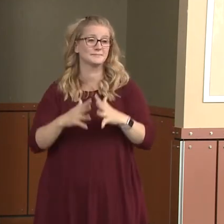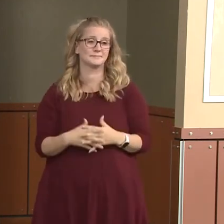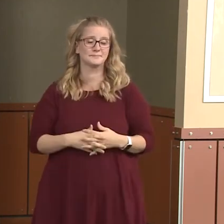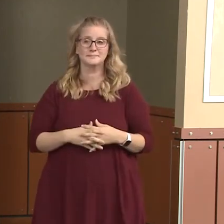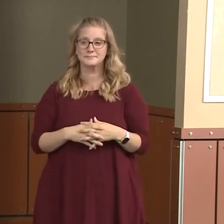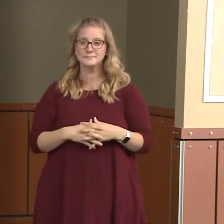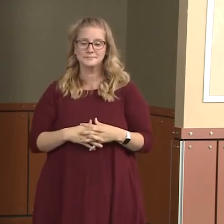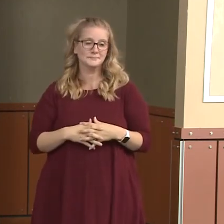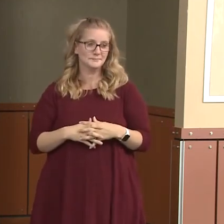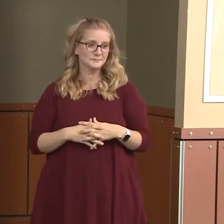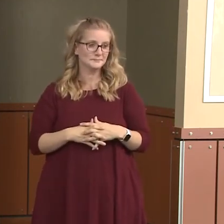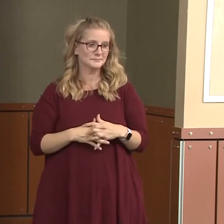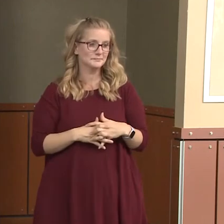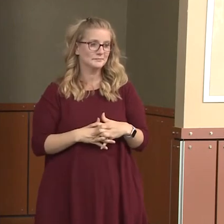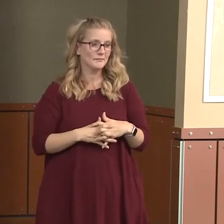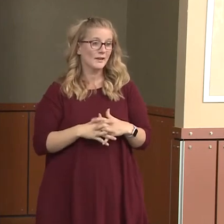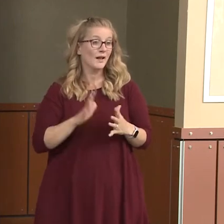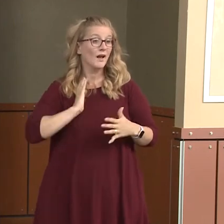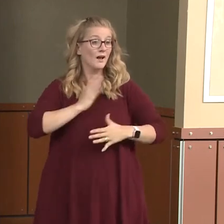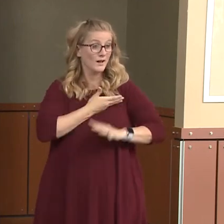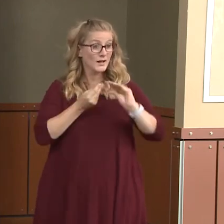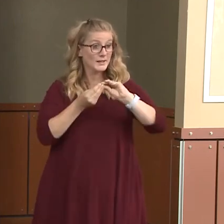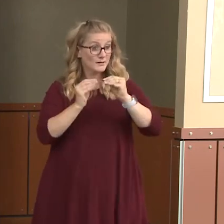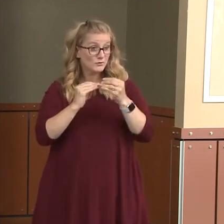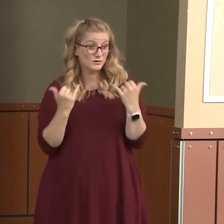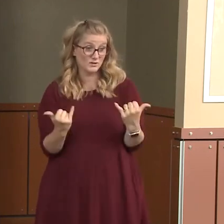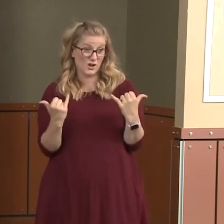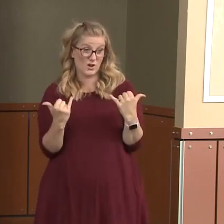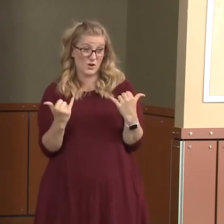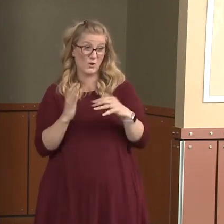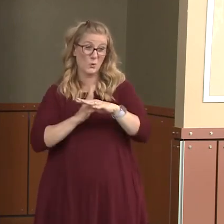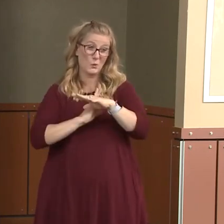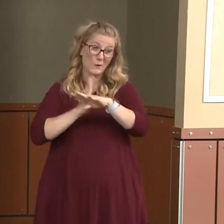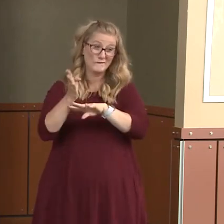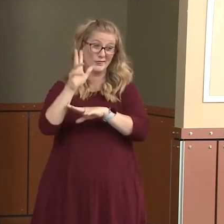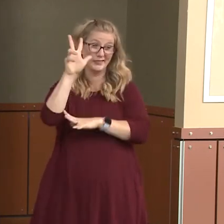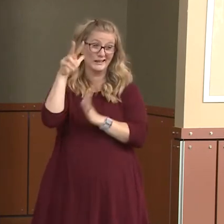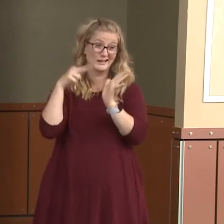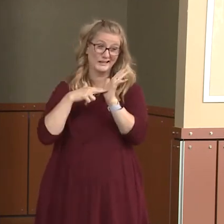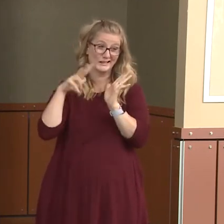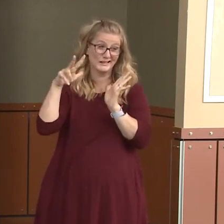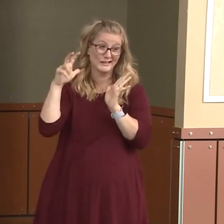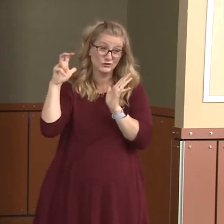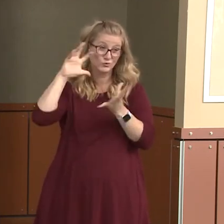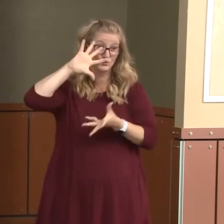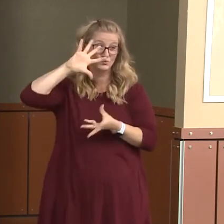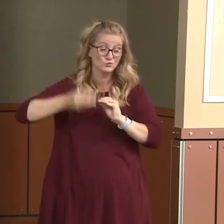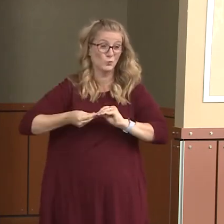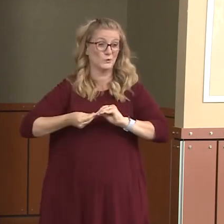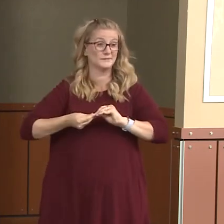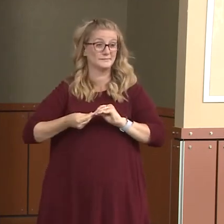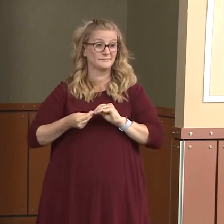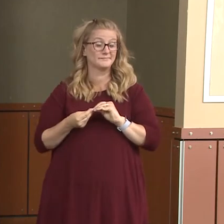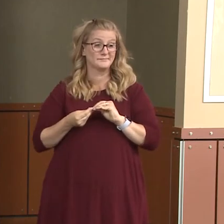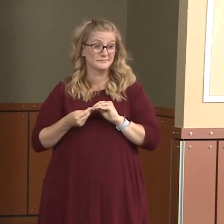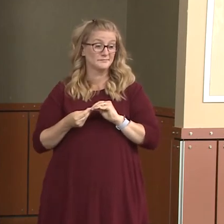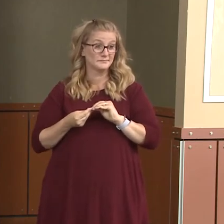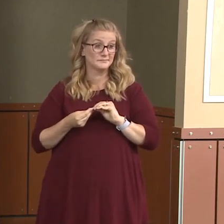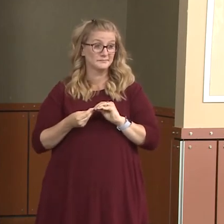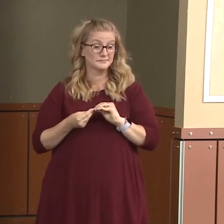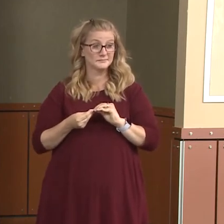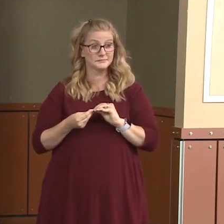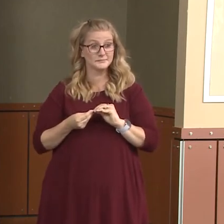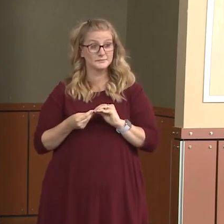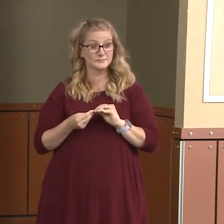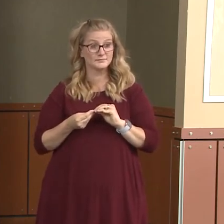You know, our numbers now, we're at over 3,300 cases total. So, those numbers